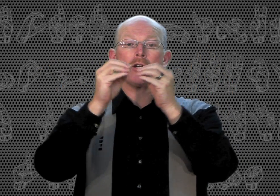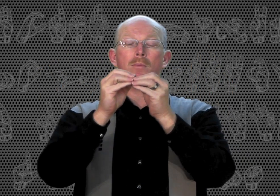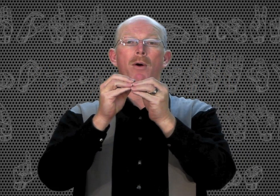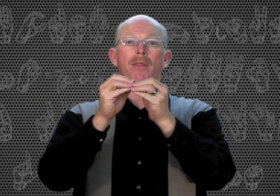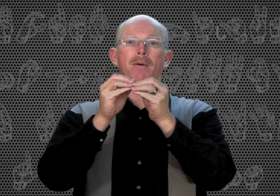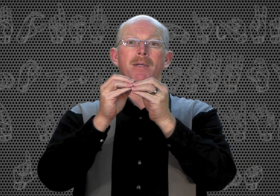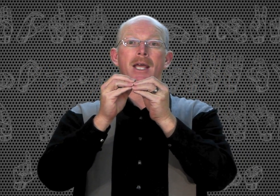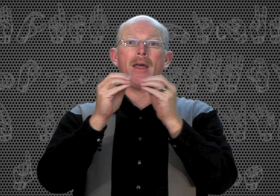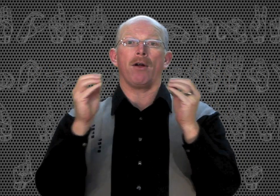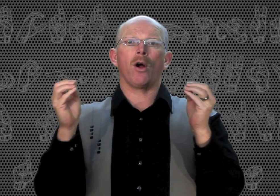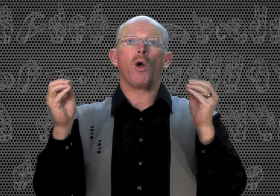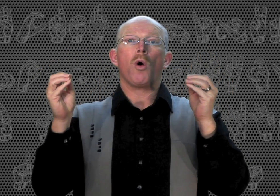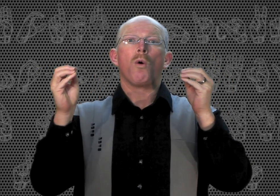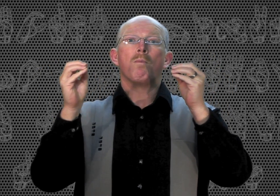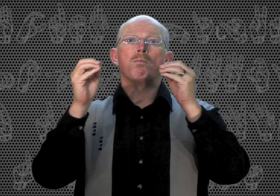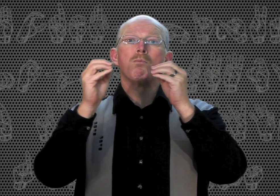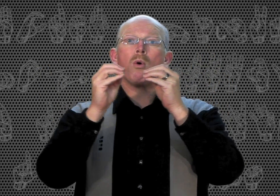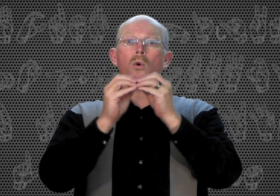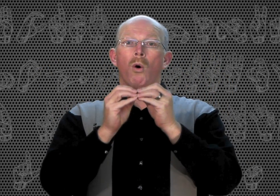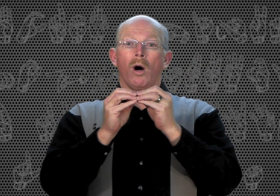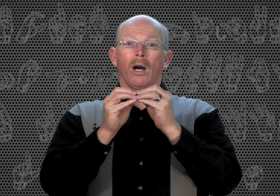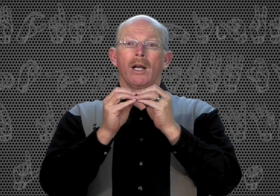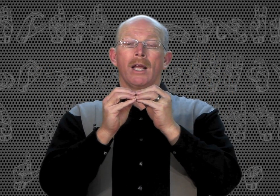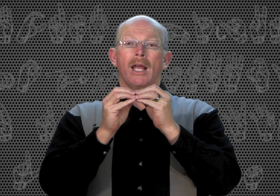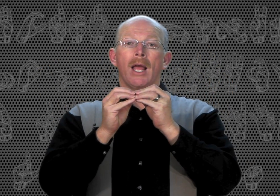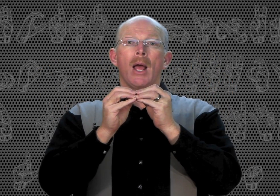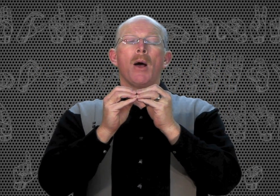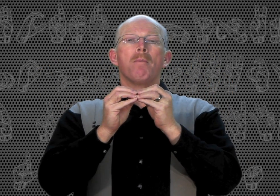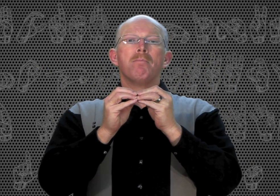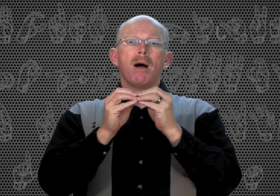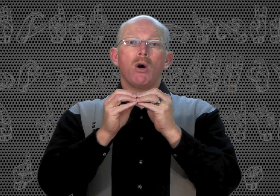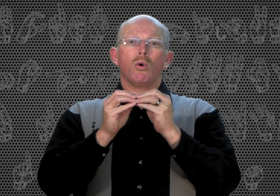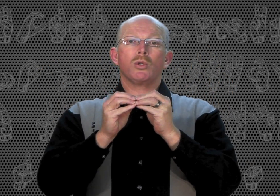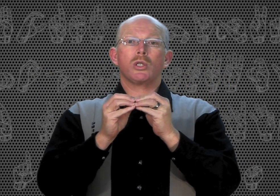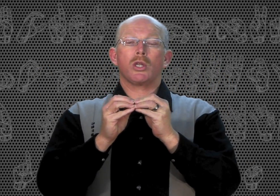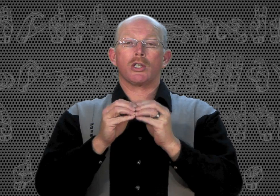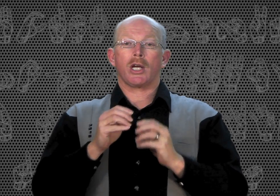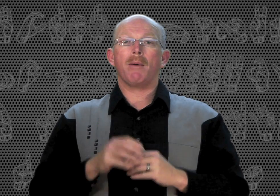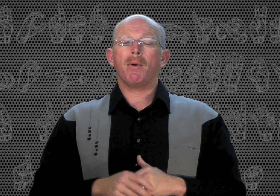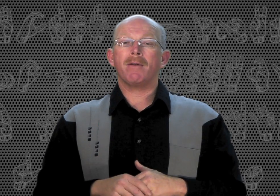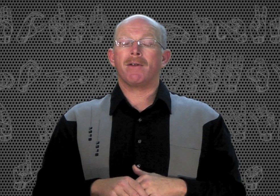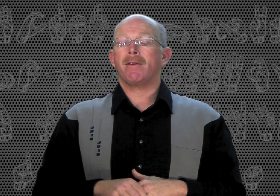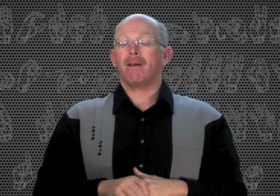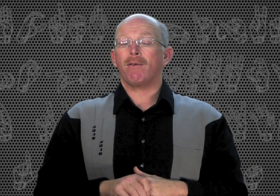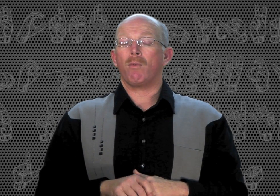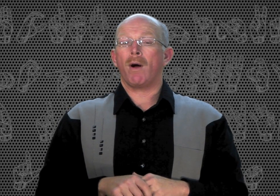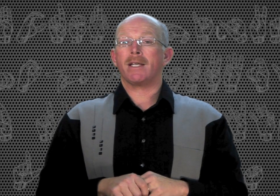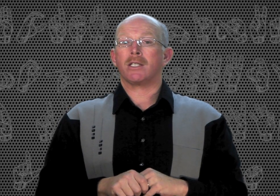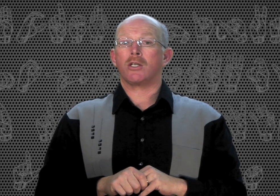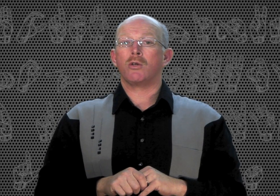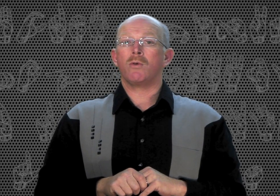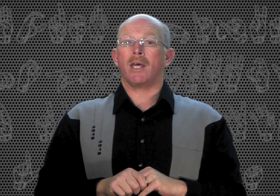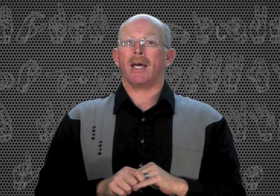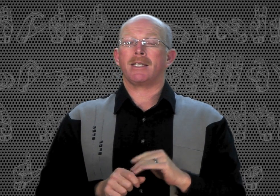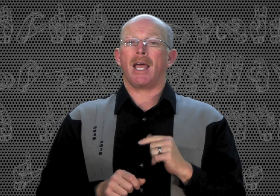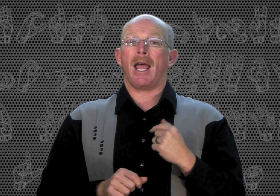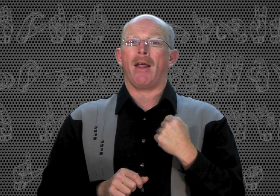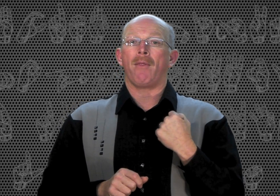you put them together. More. Most, there's a couple of different ways to do this, and